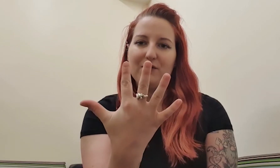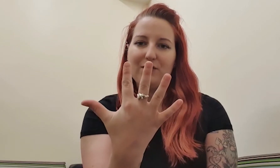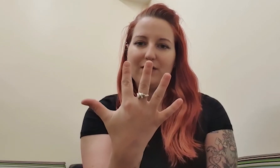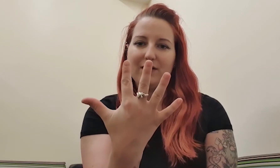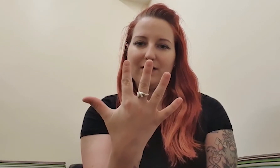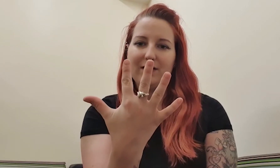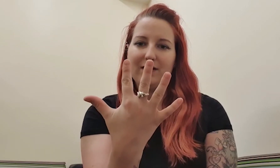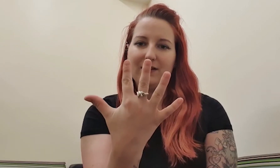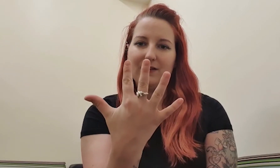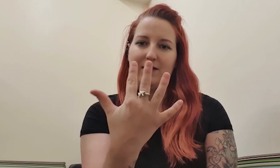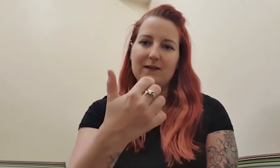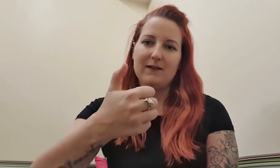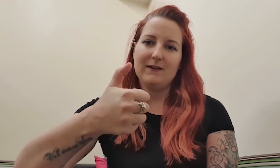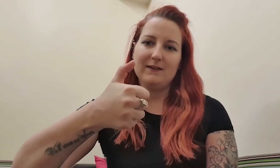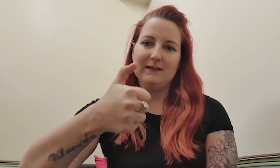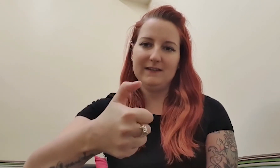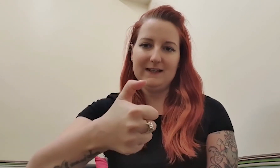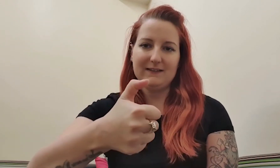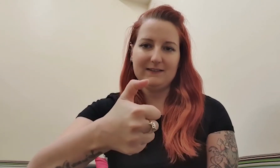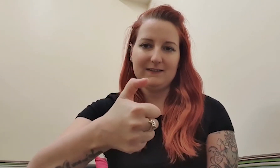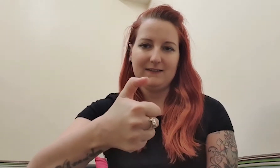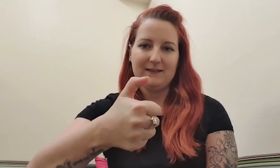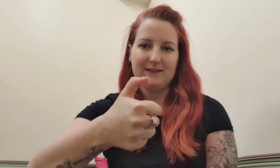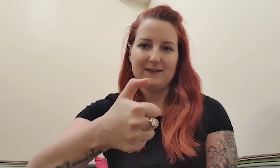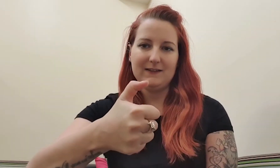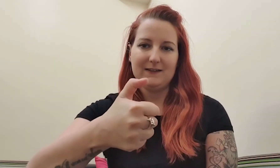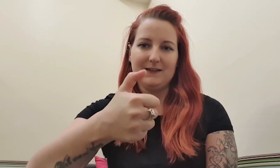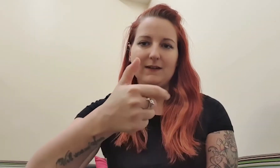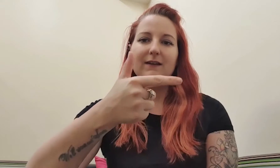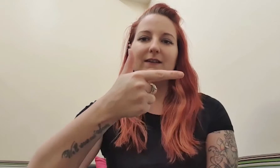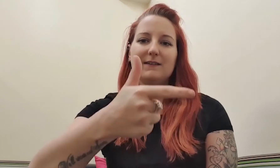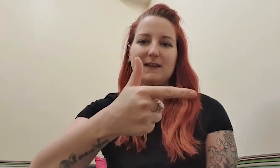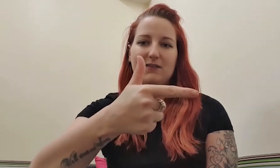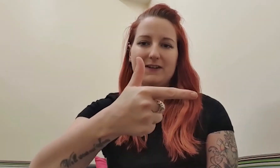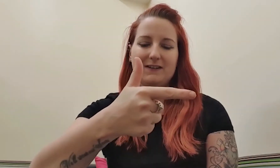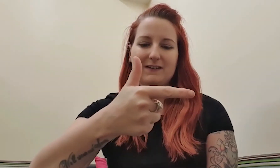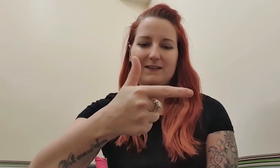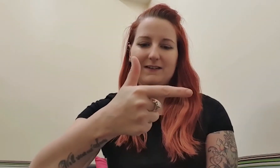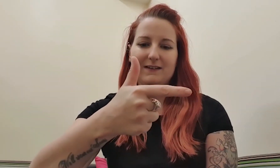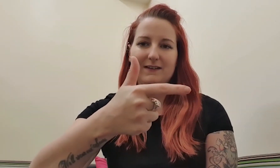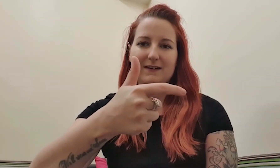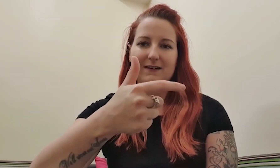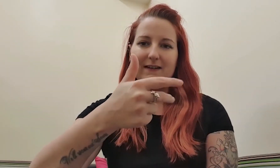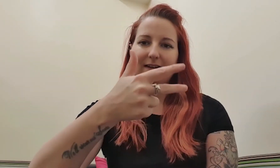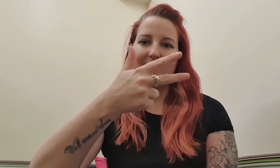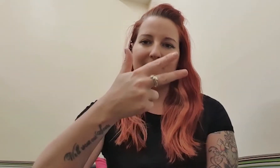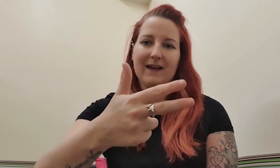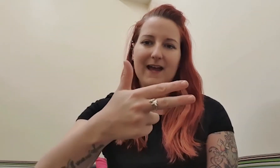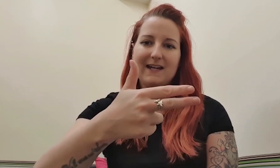6, 7, 8,